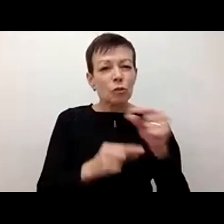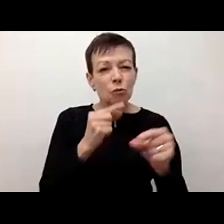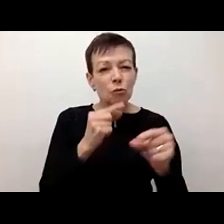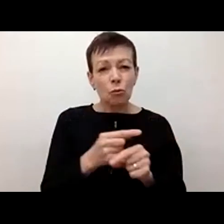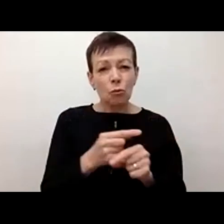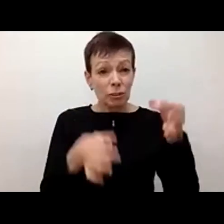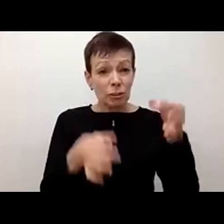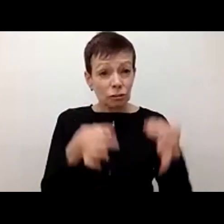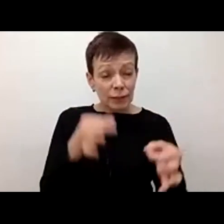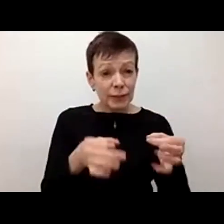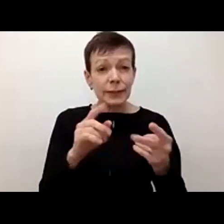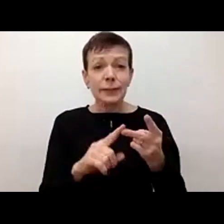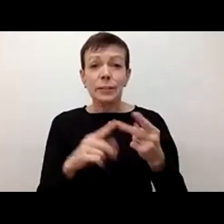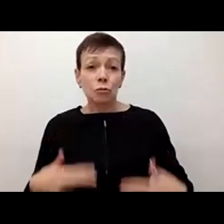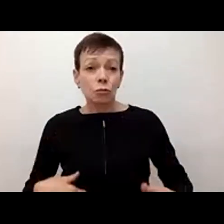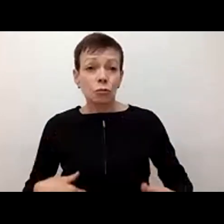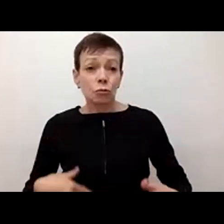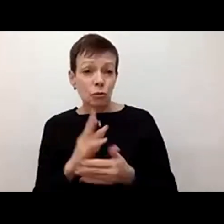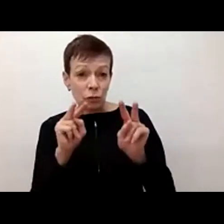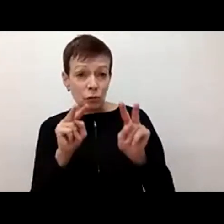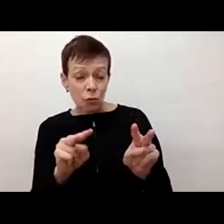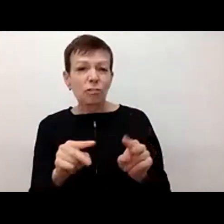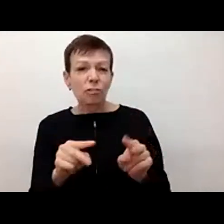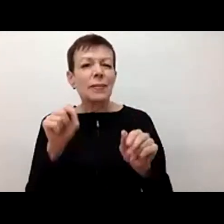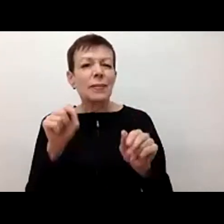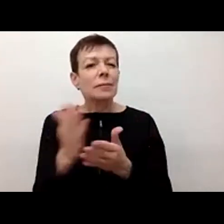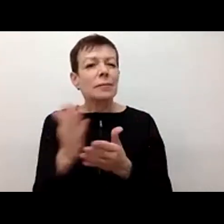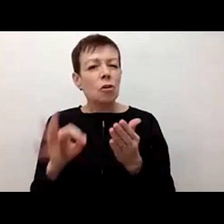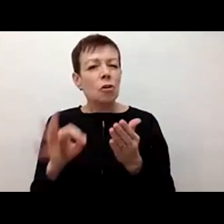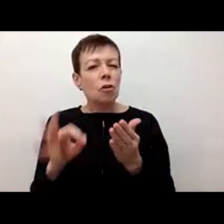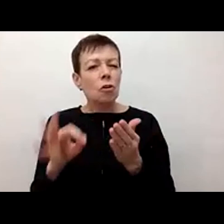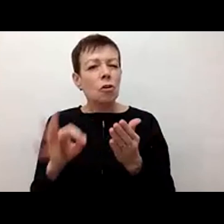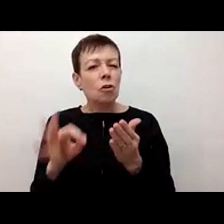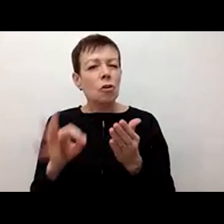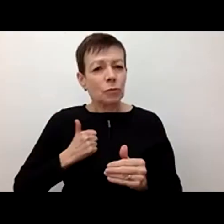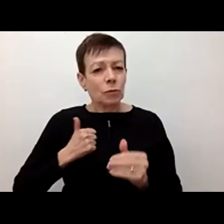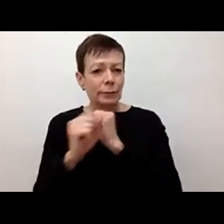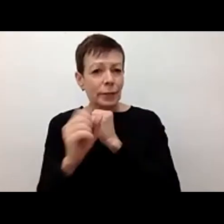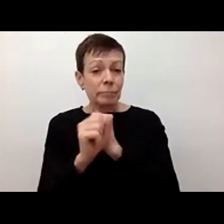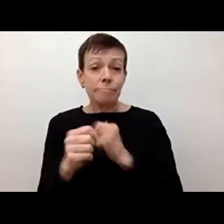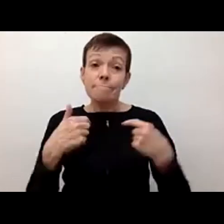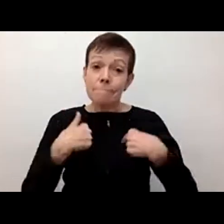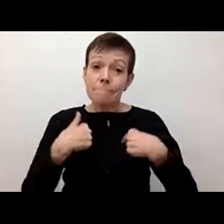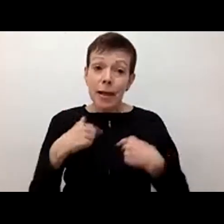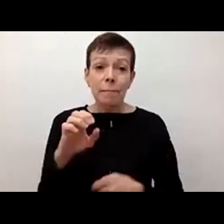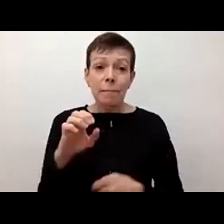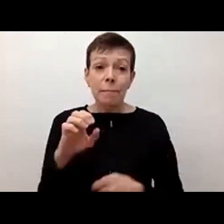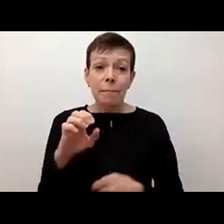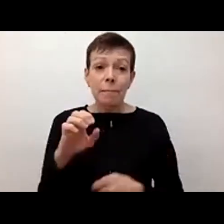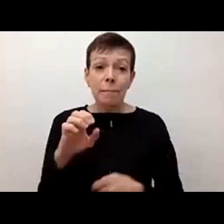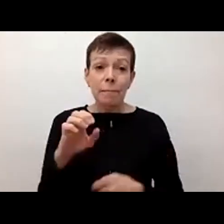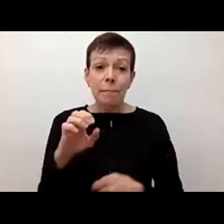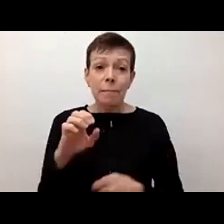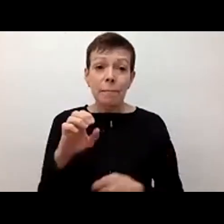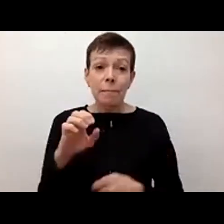context of the Welcome to Canada campaign. I am Emilio Rodriguez. I'm Policy Analyst for Refugee Rights at Citizens for Public Justice,